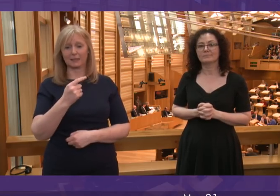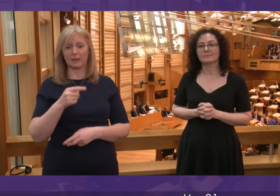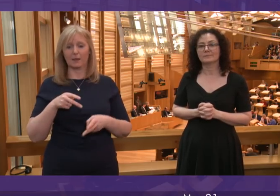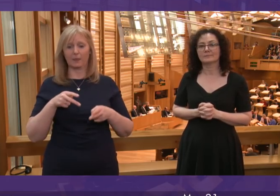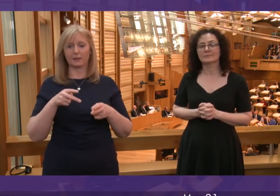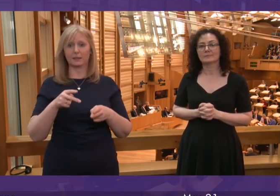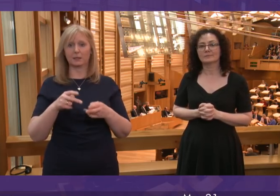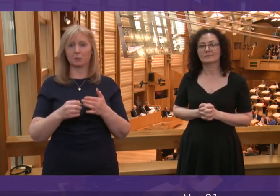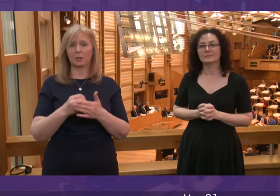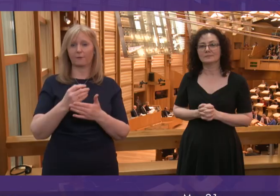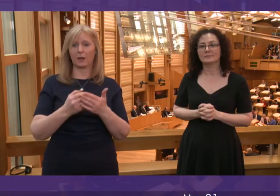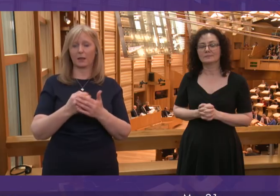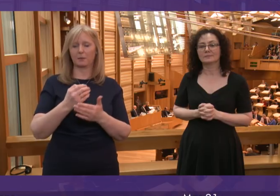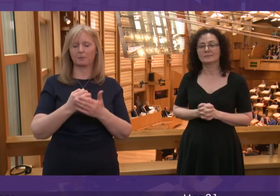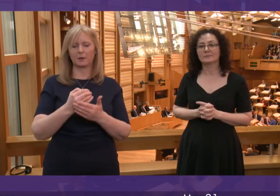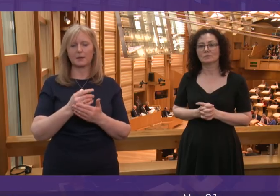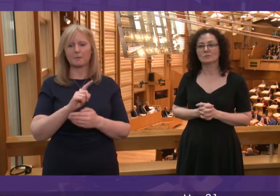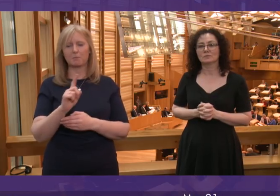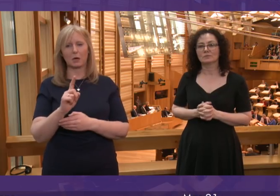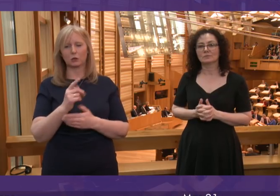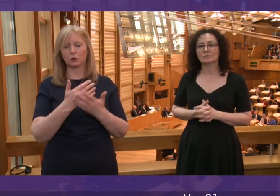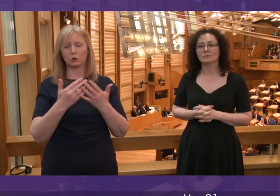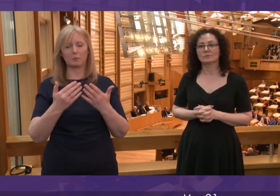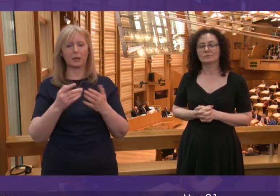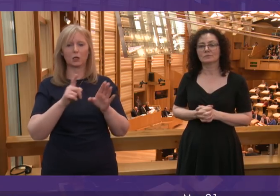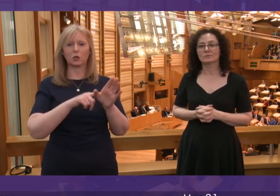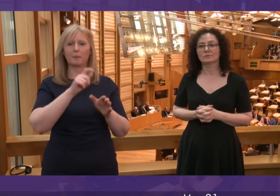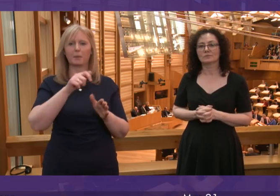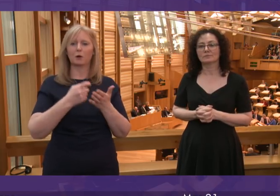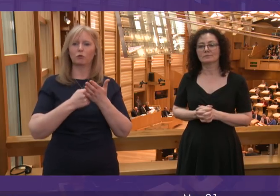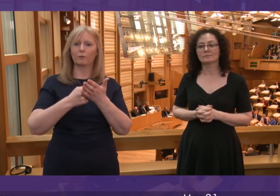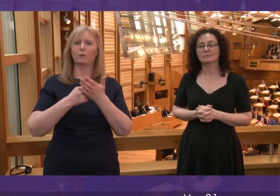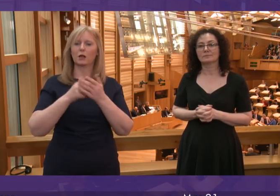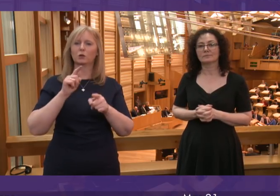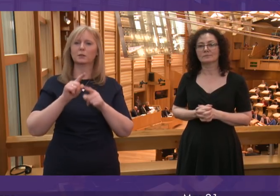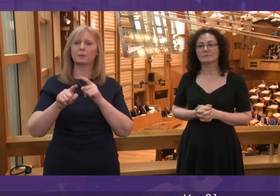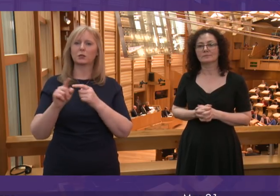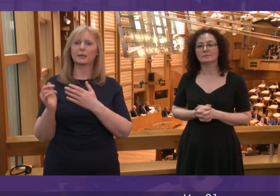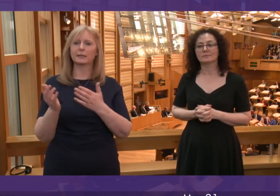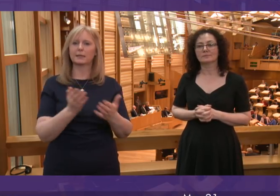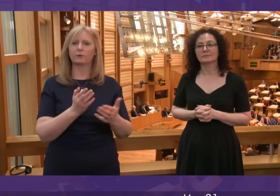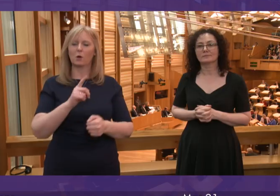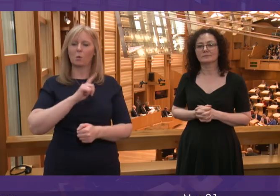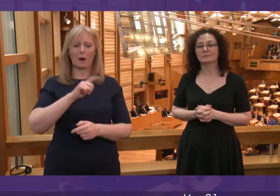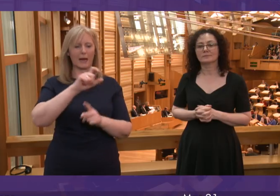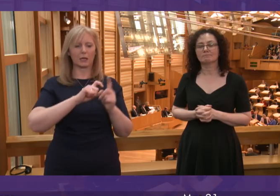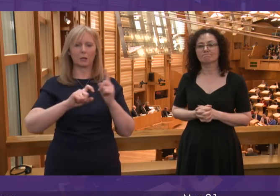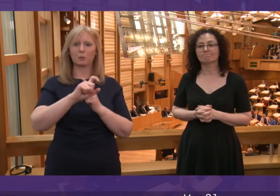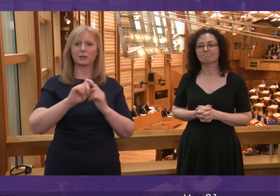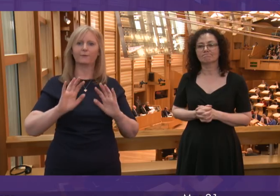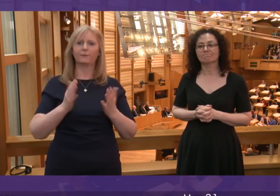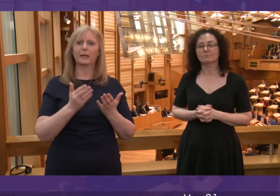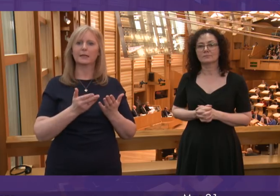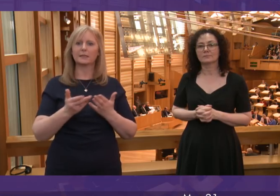many years, sees too many young people refer to specialist services because there are not the services in the community, looking